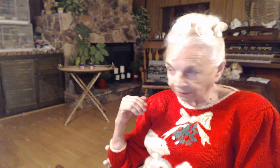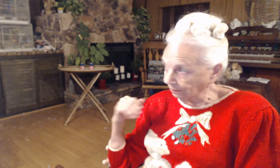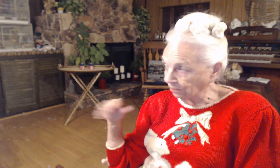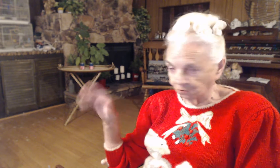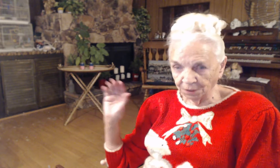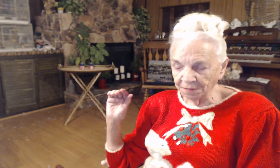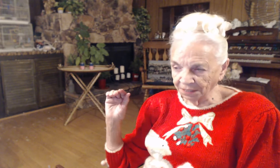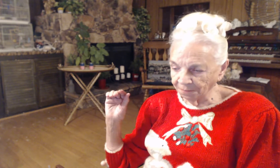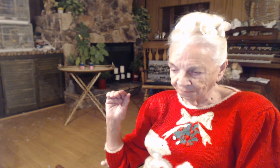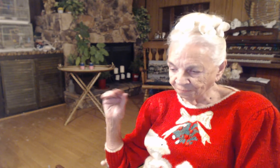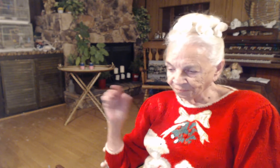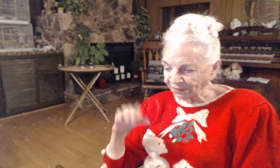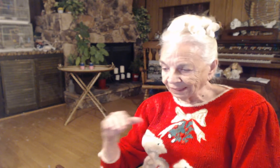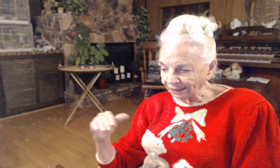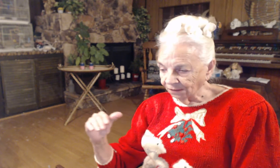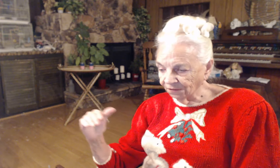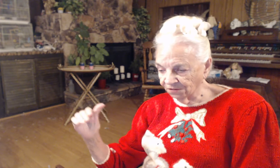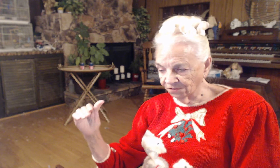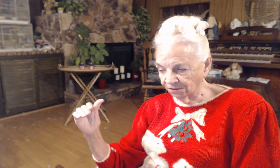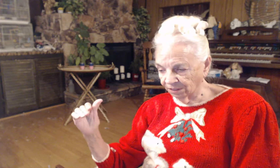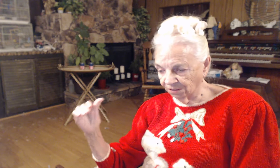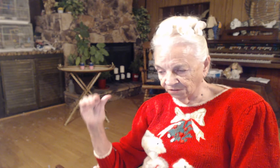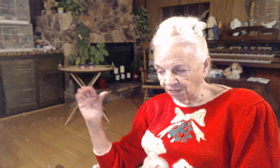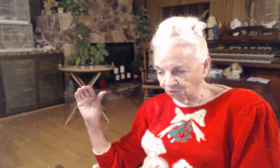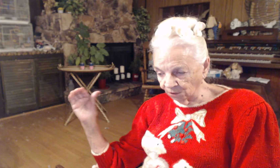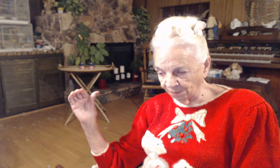they dream it up? This is not dreamed up.